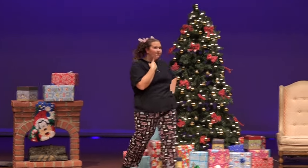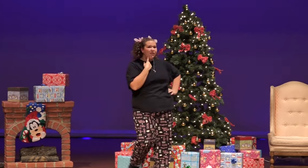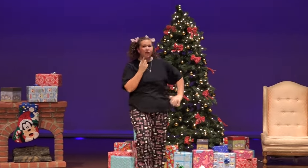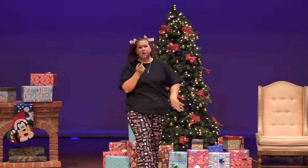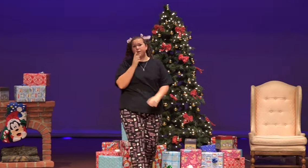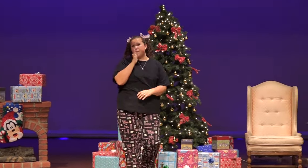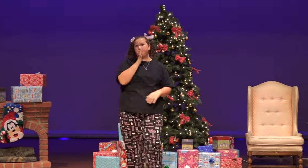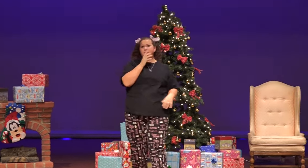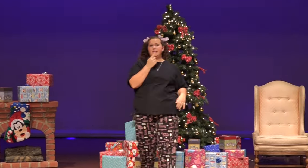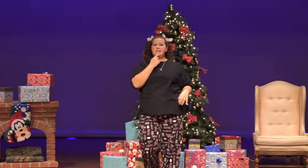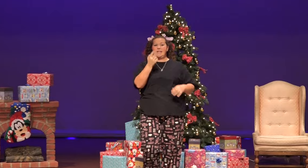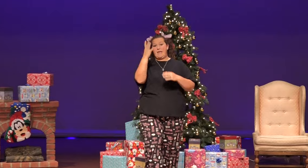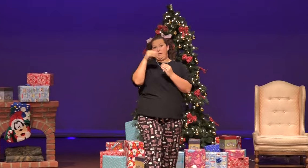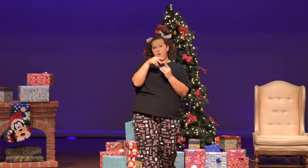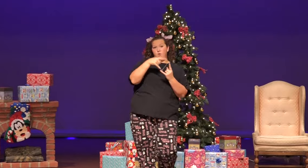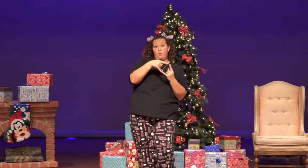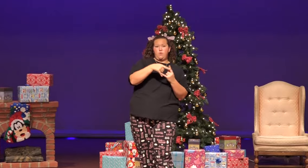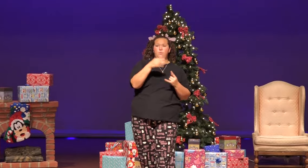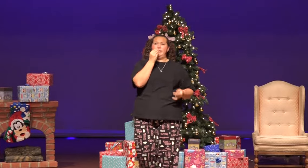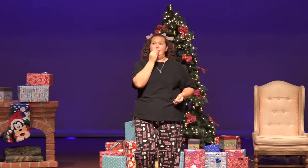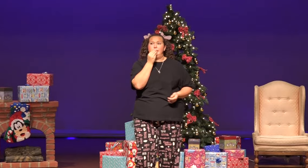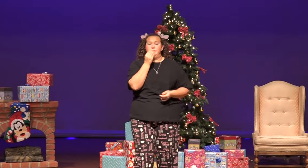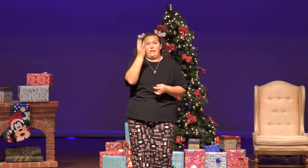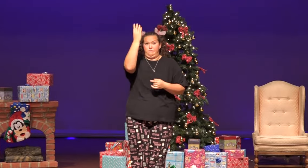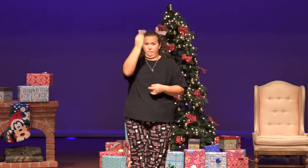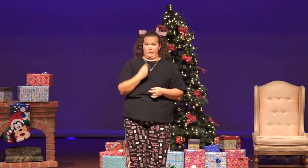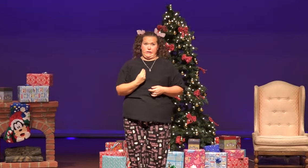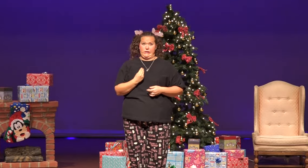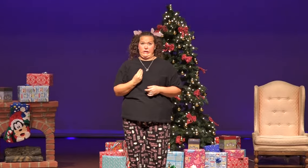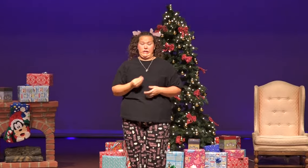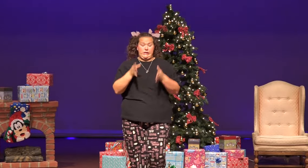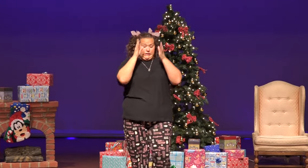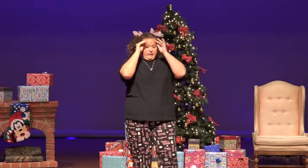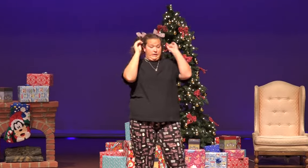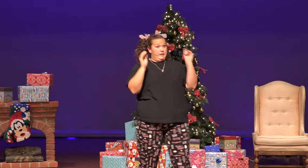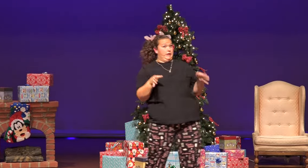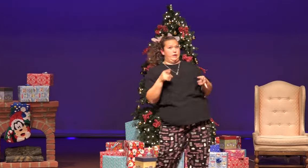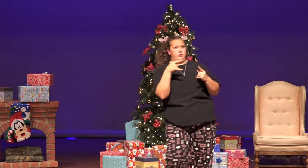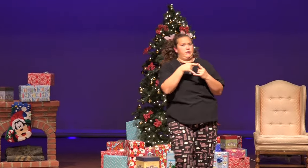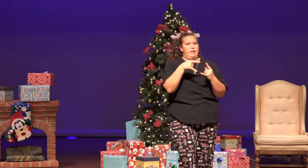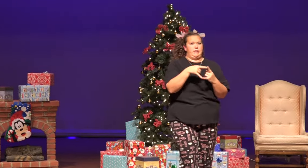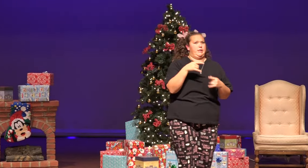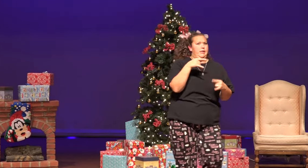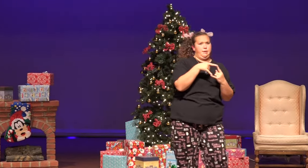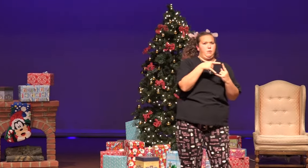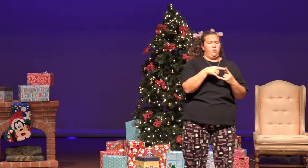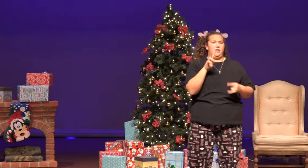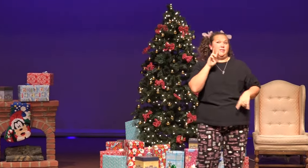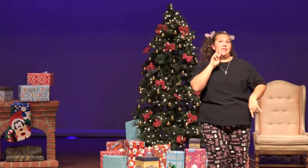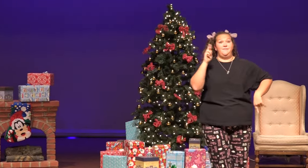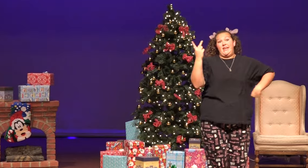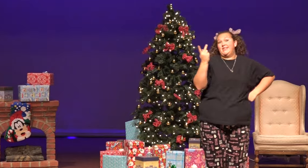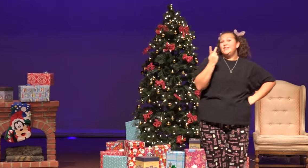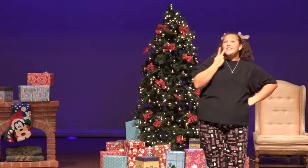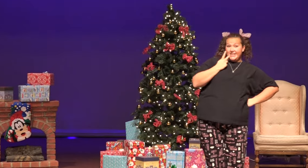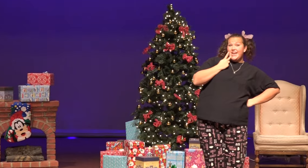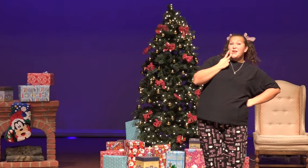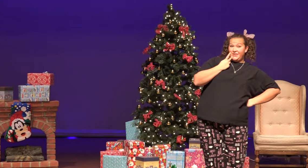Mom says a hippo would eat me up the things, teacher says a hippo is a vegetarian.